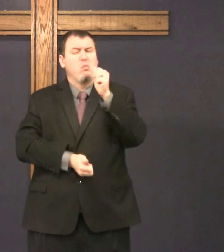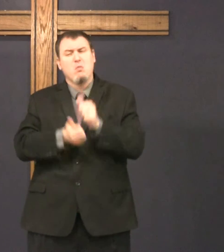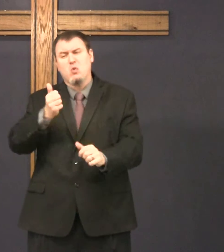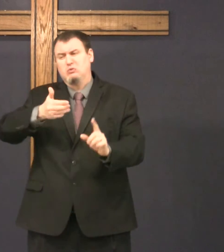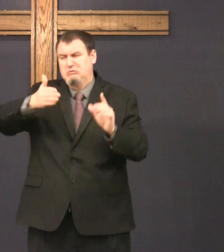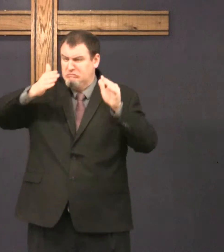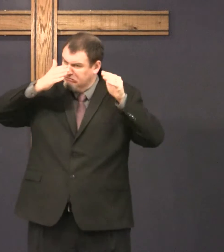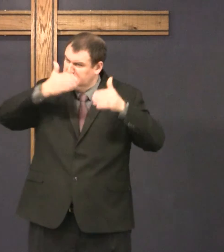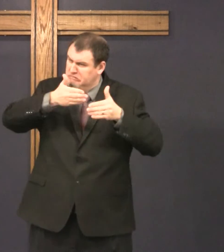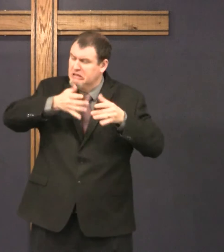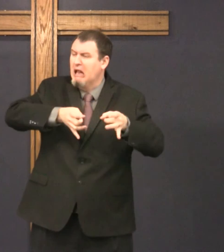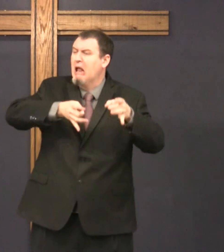But where was the most,